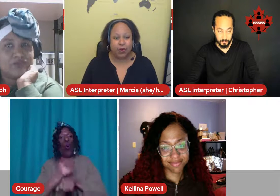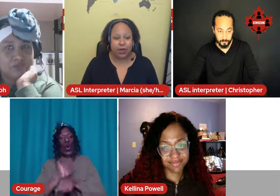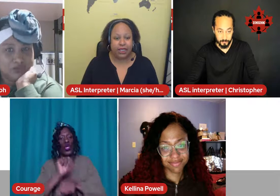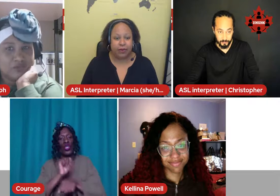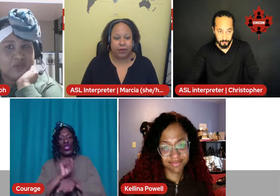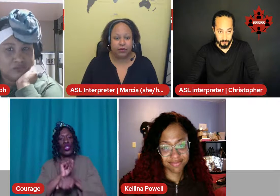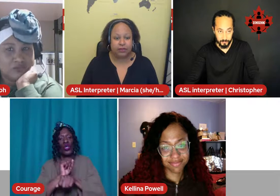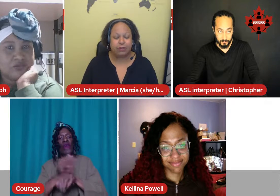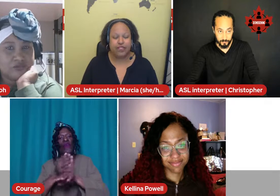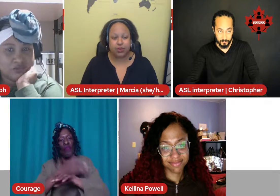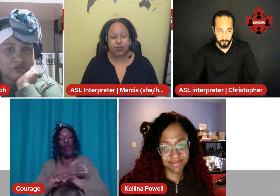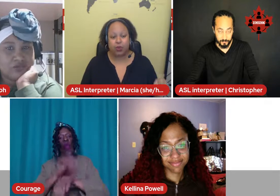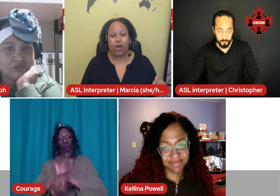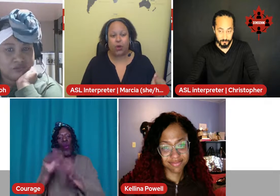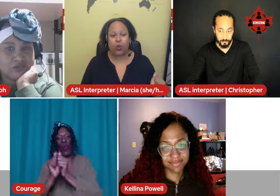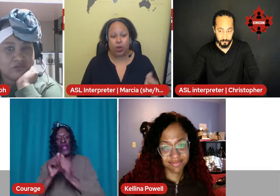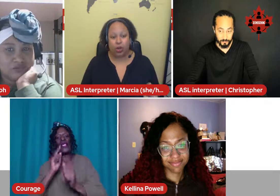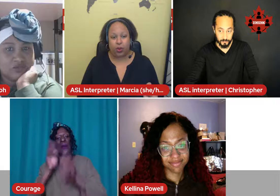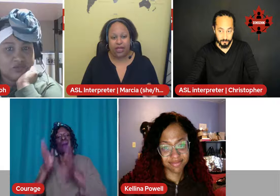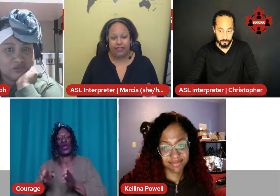working, someone that you want to work with.